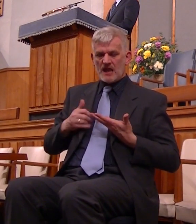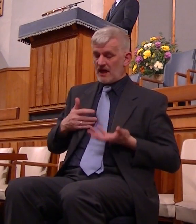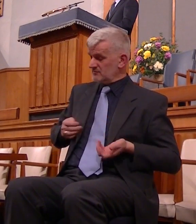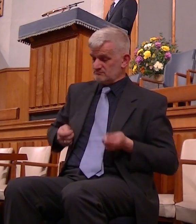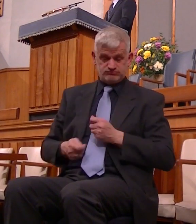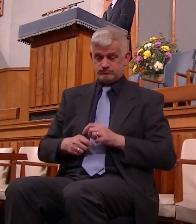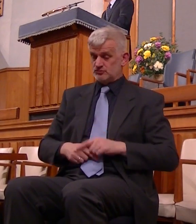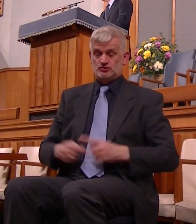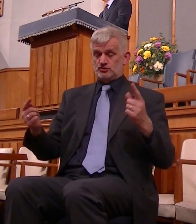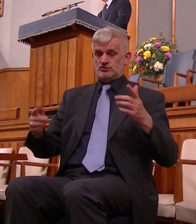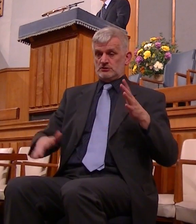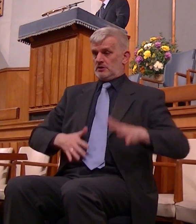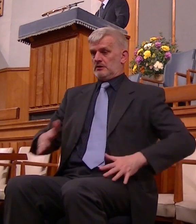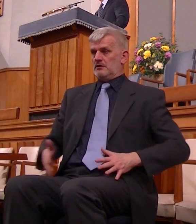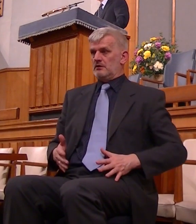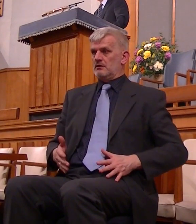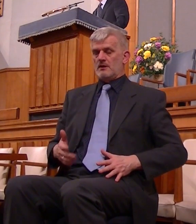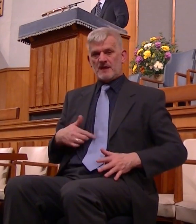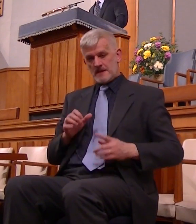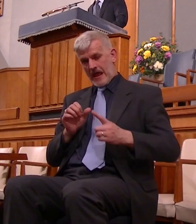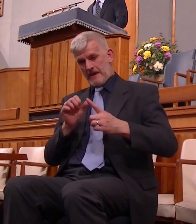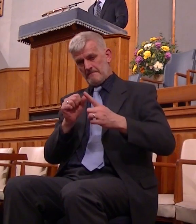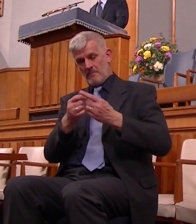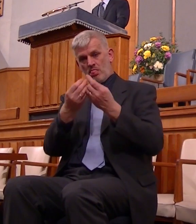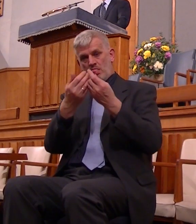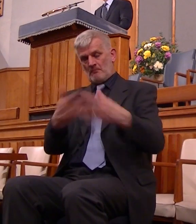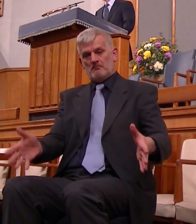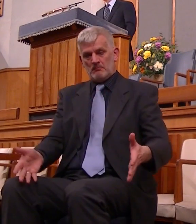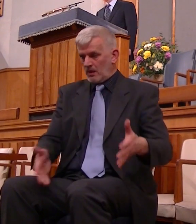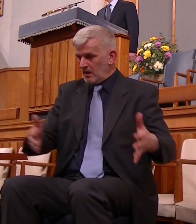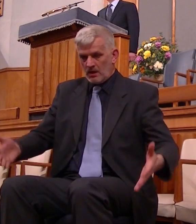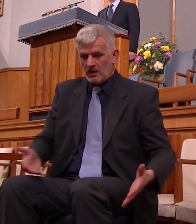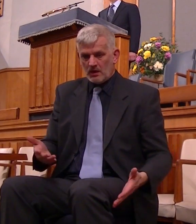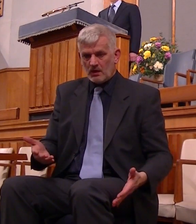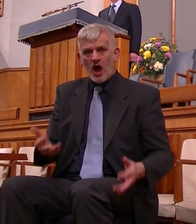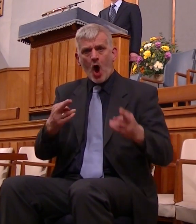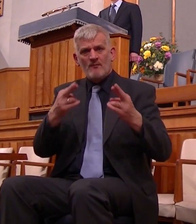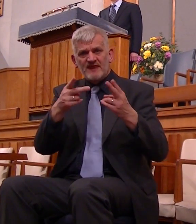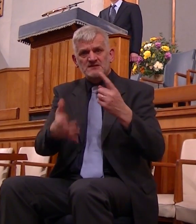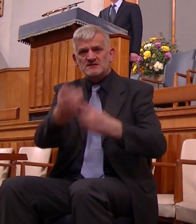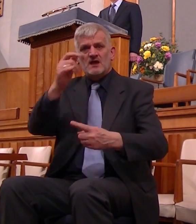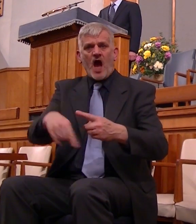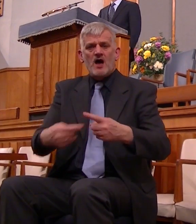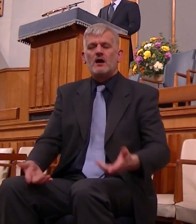so that all our hoped for achievements the bottom falls out of them things go wrong maybe in